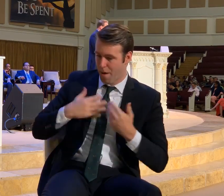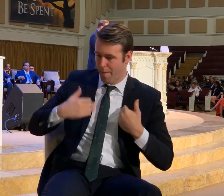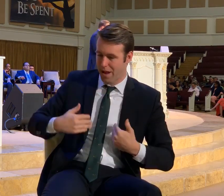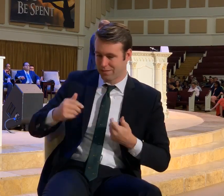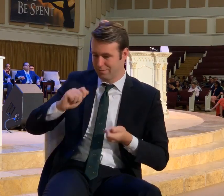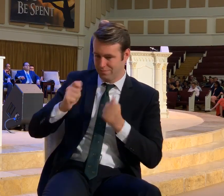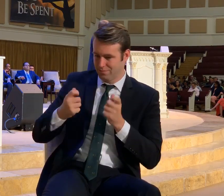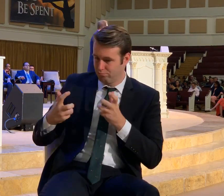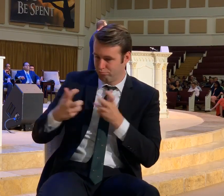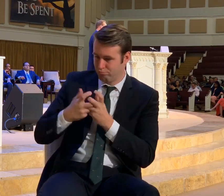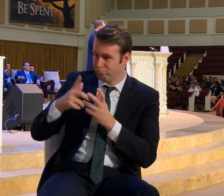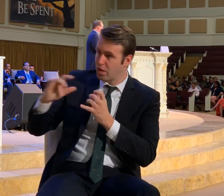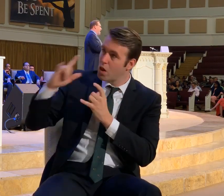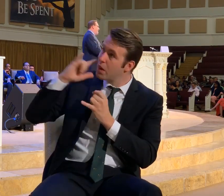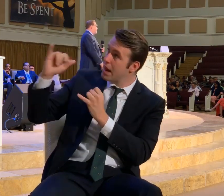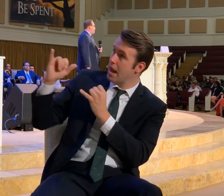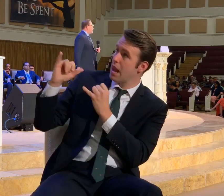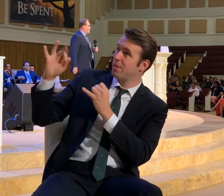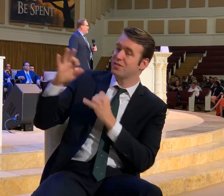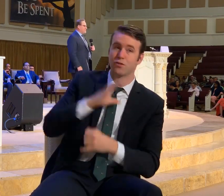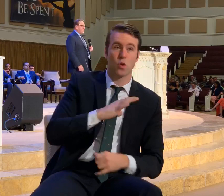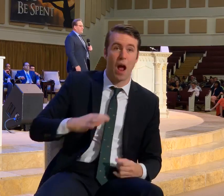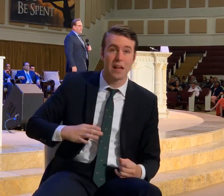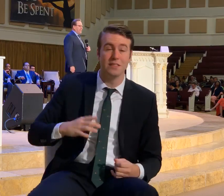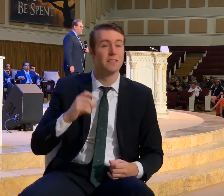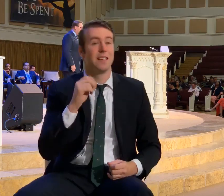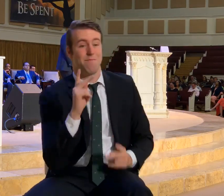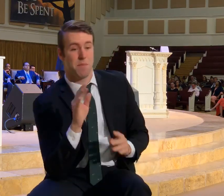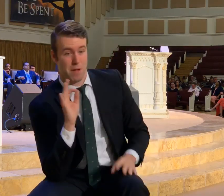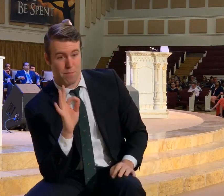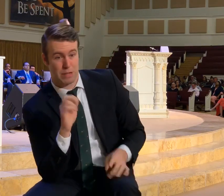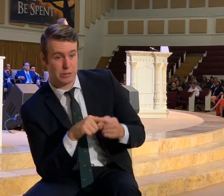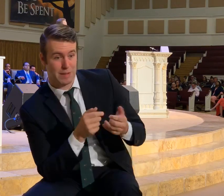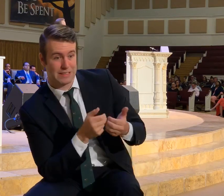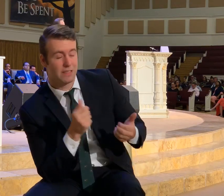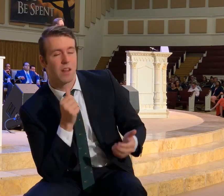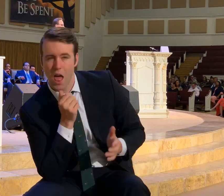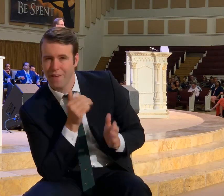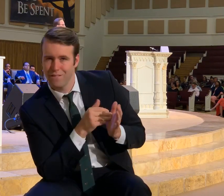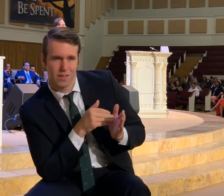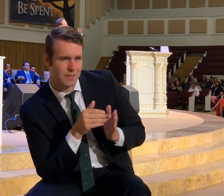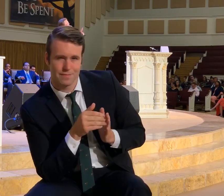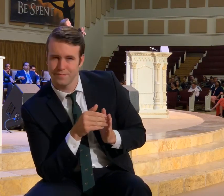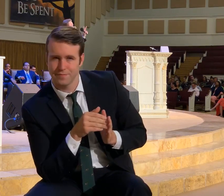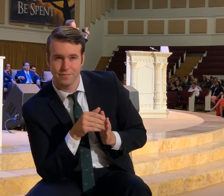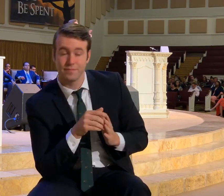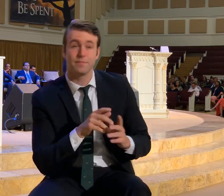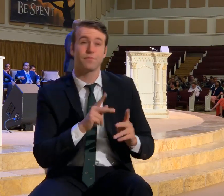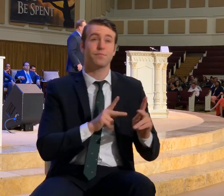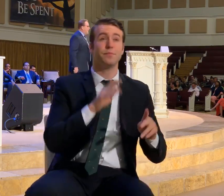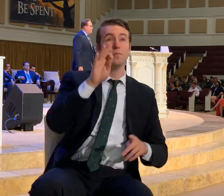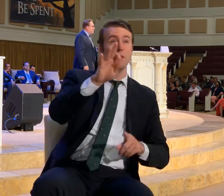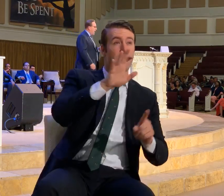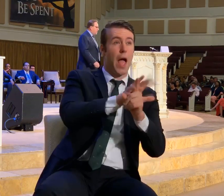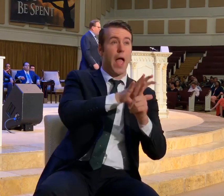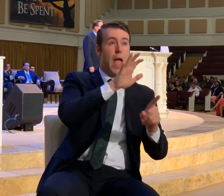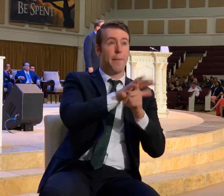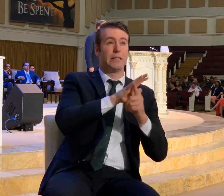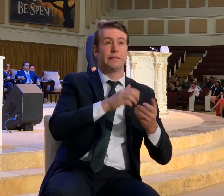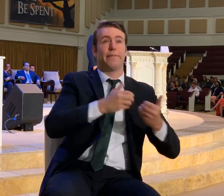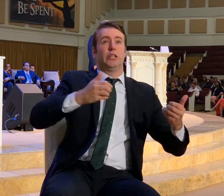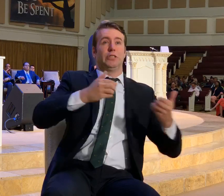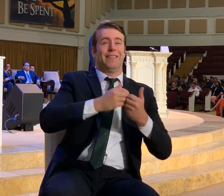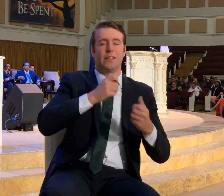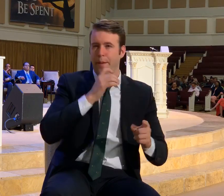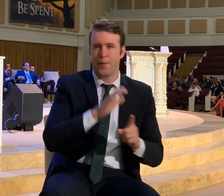into the image of Christ. There's not a lot of preaching about sanctification. It's not something that's real popular in modern